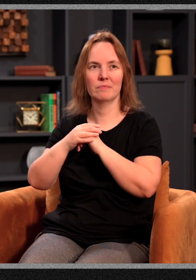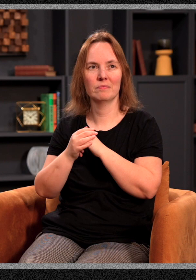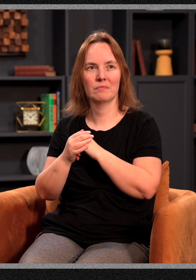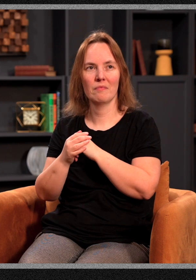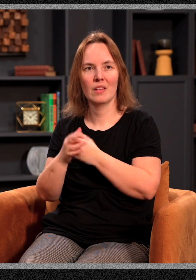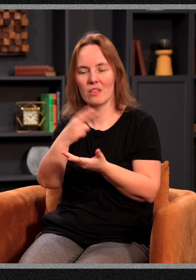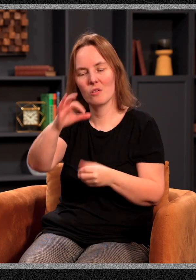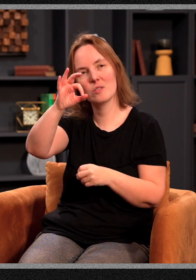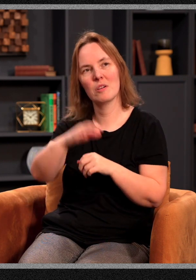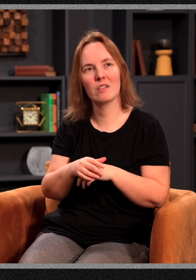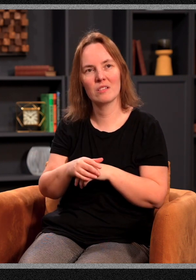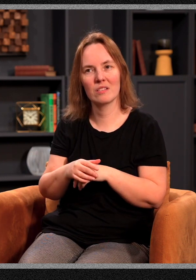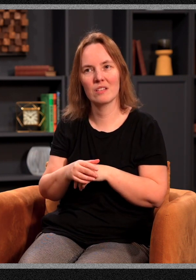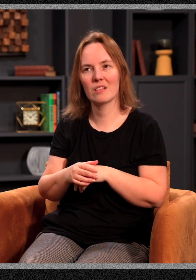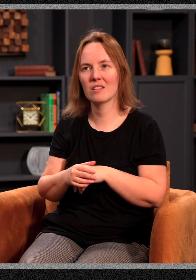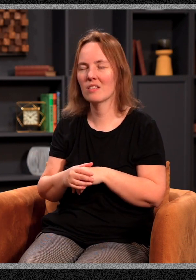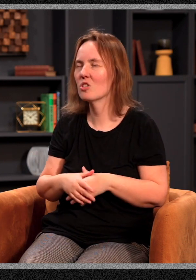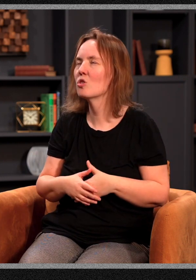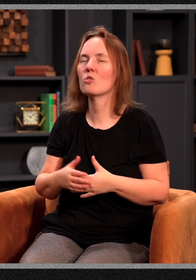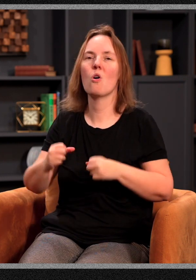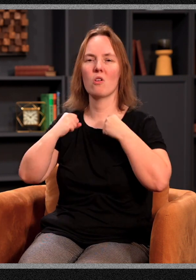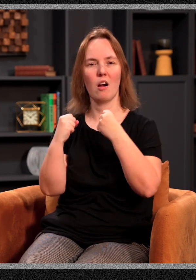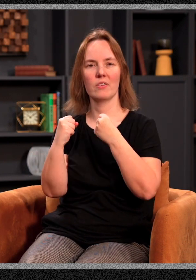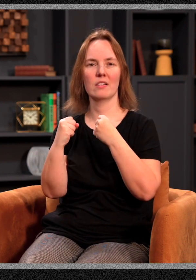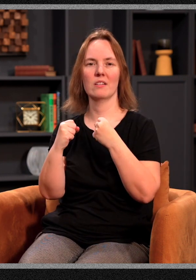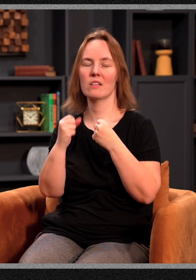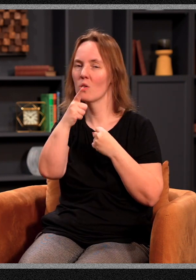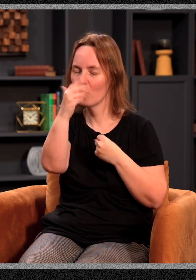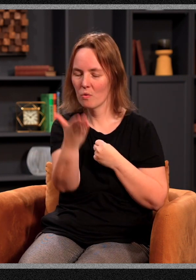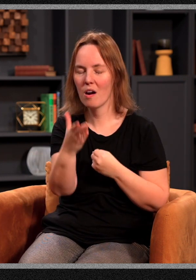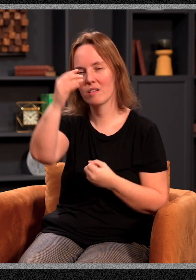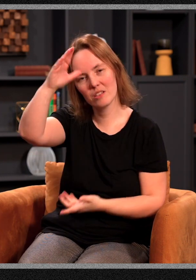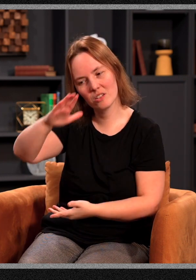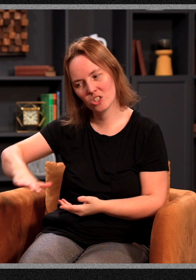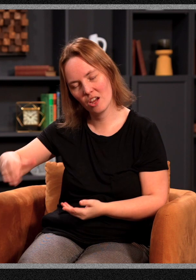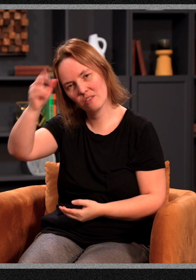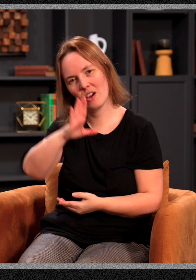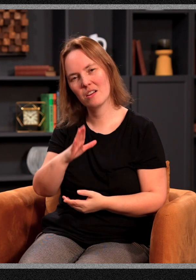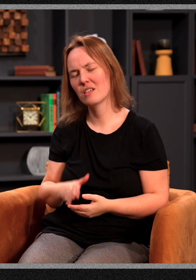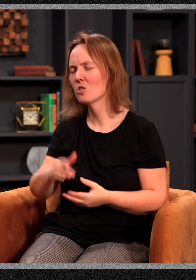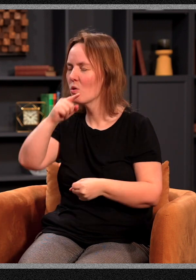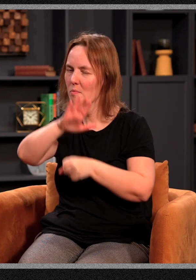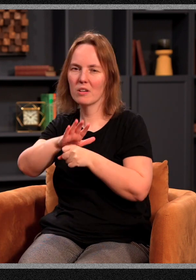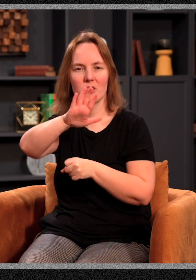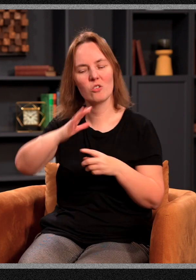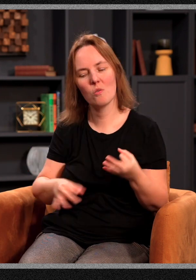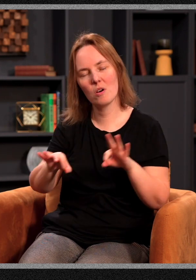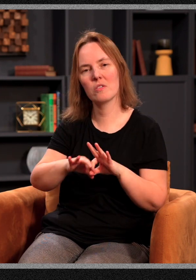Friends, the Holy Spirit is so confident in who you are as a child of God. He is so committed to your worth